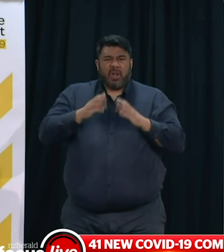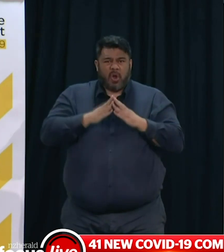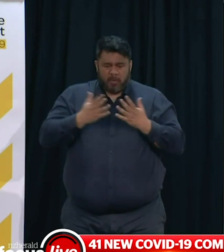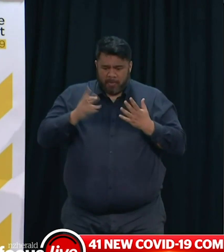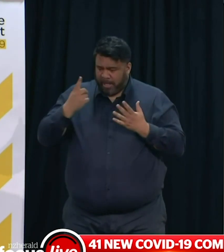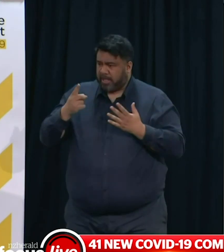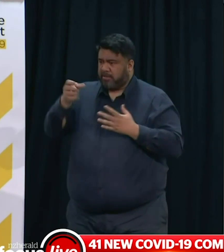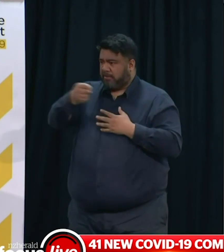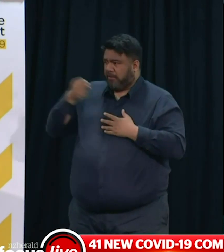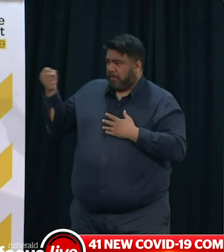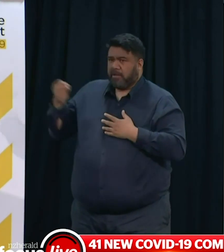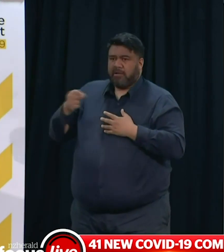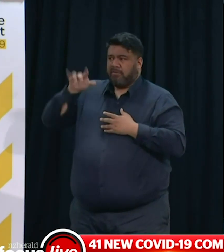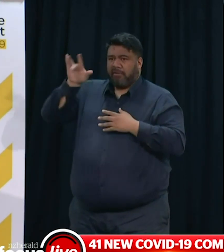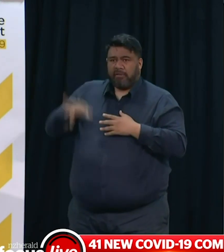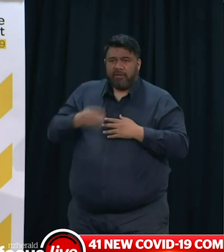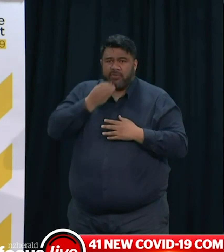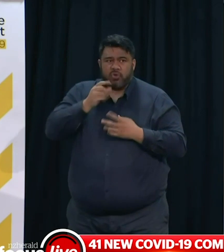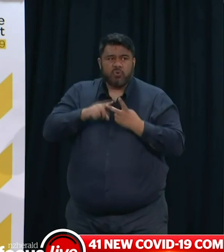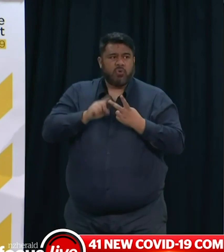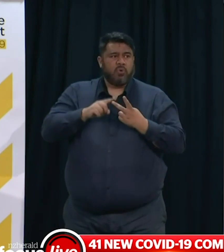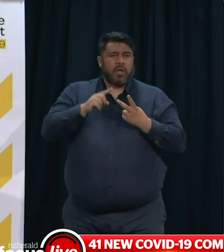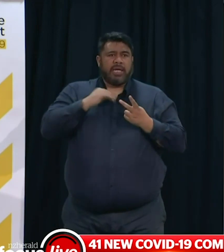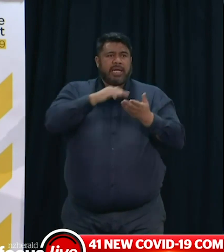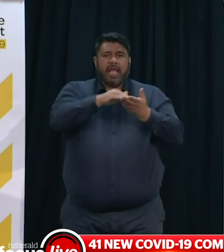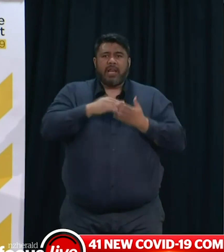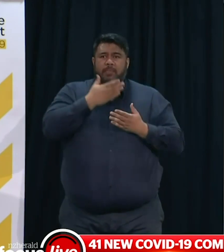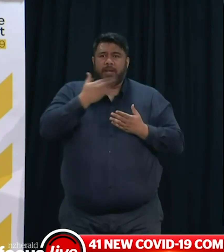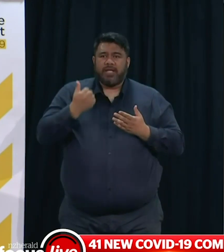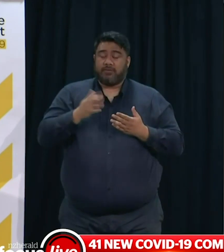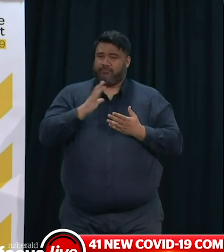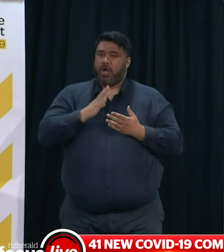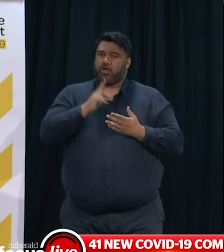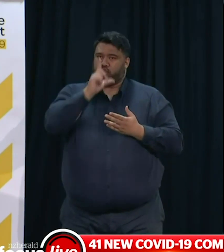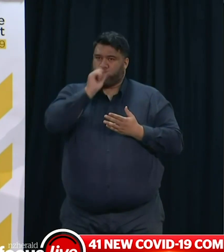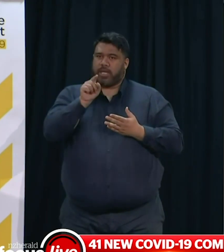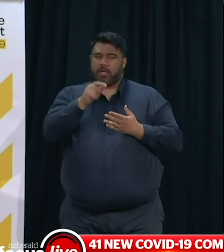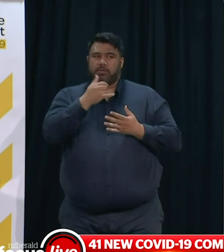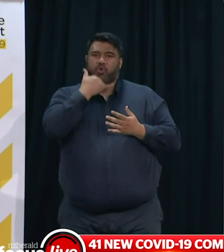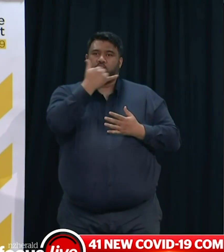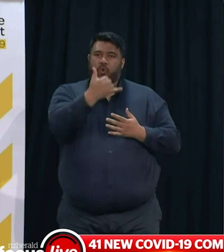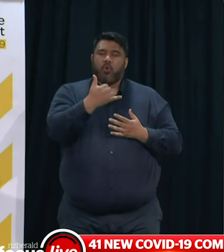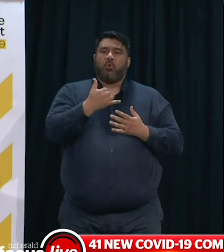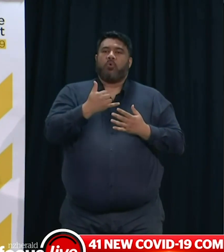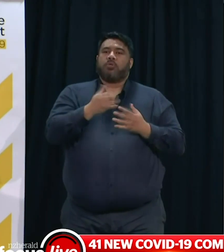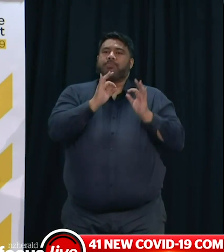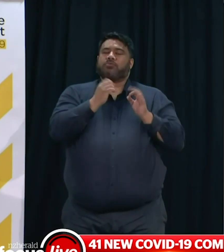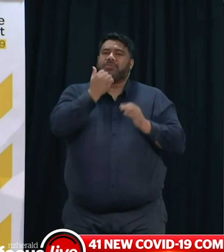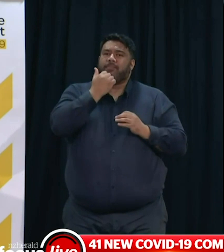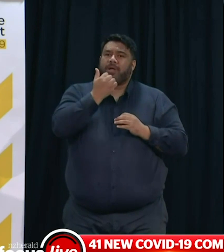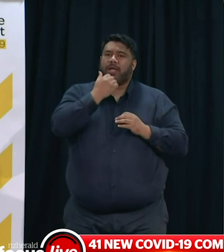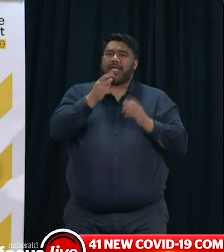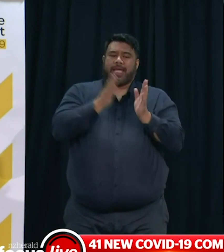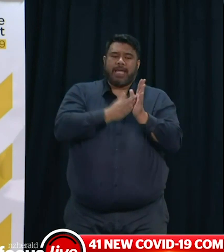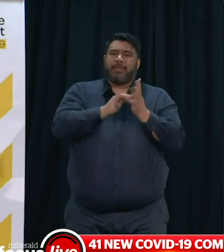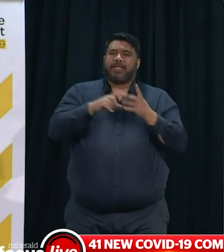other essential services and that can be achieved by, if you haven't already been referred, by calling the Ministry